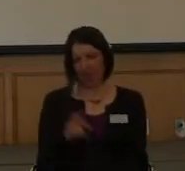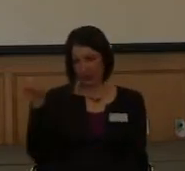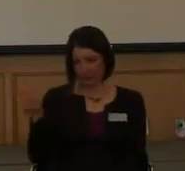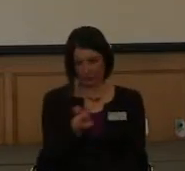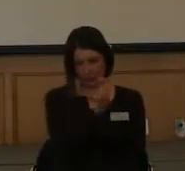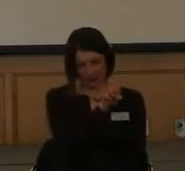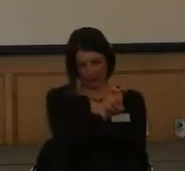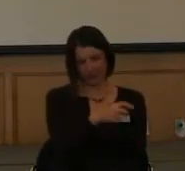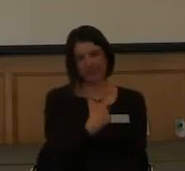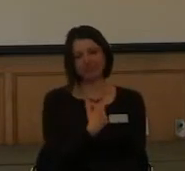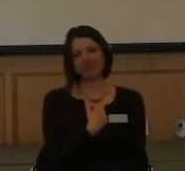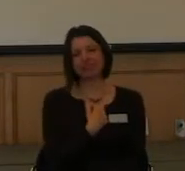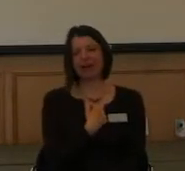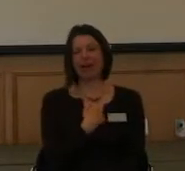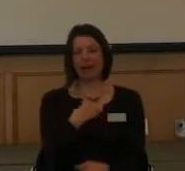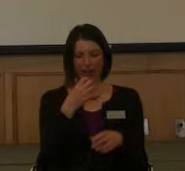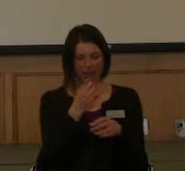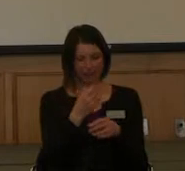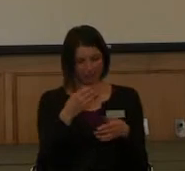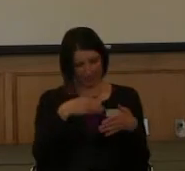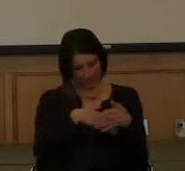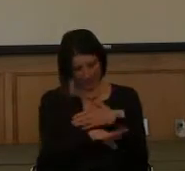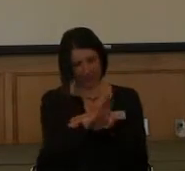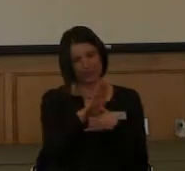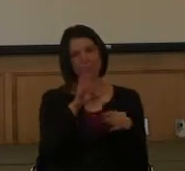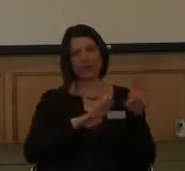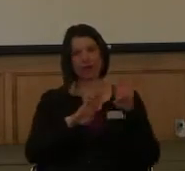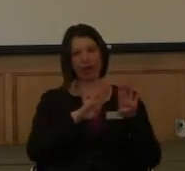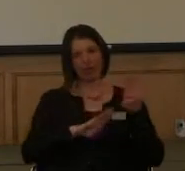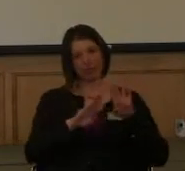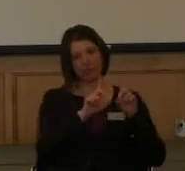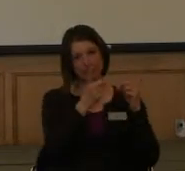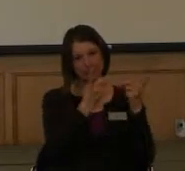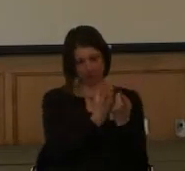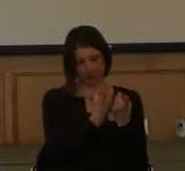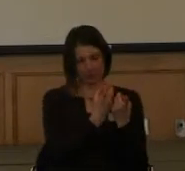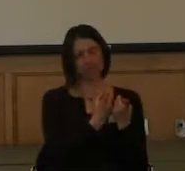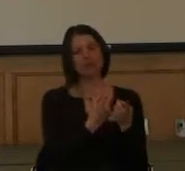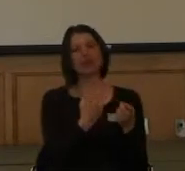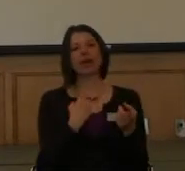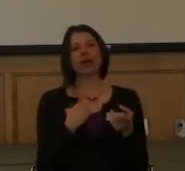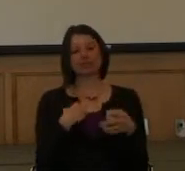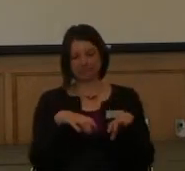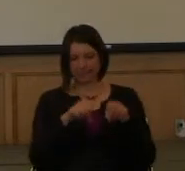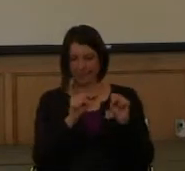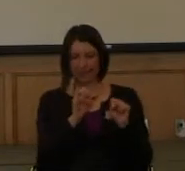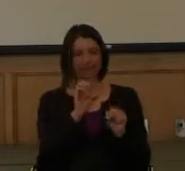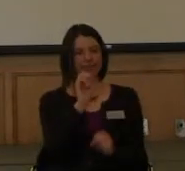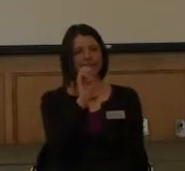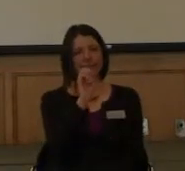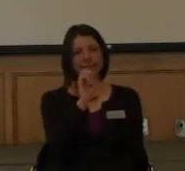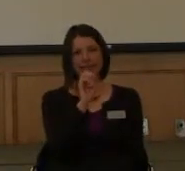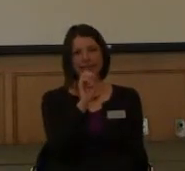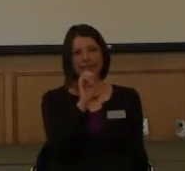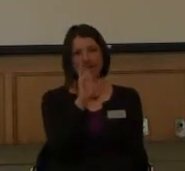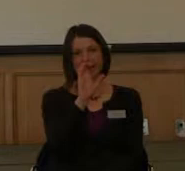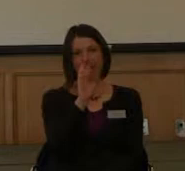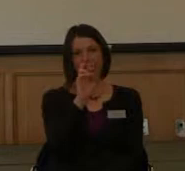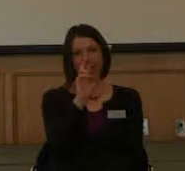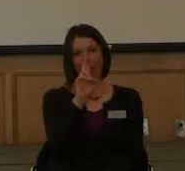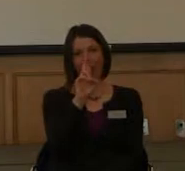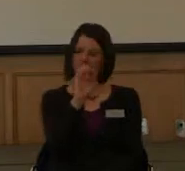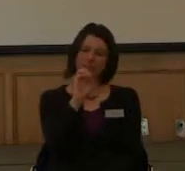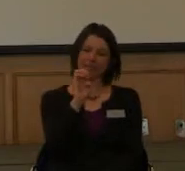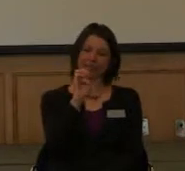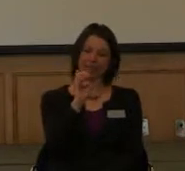there and got into the biology department there. Started, you know, taking ecology classes, learning about a little bit